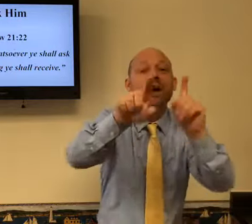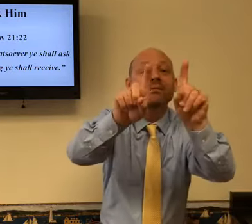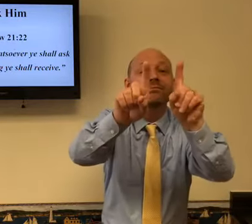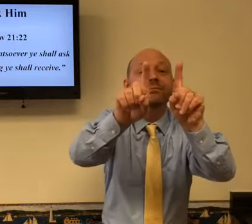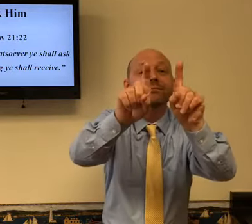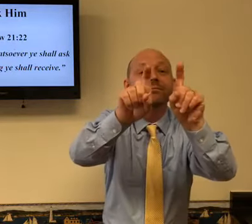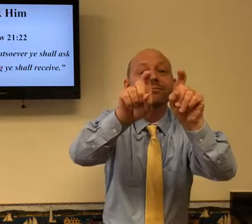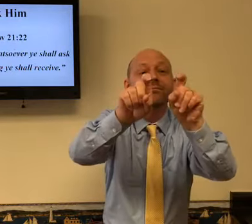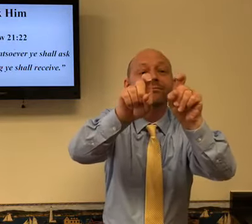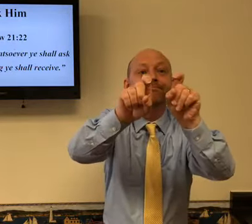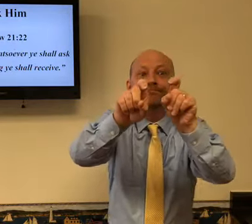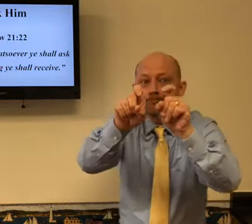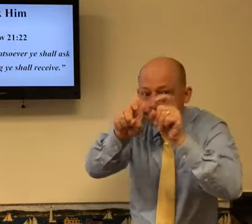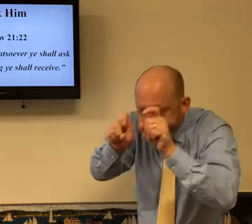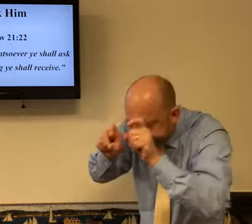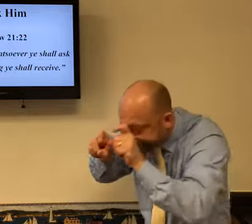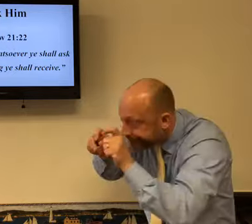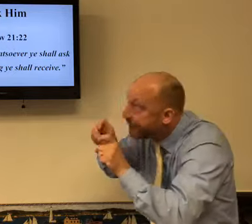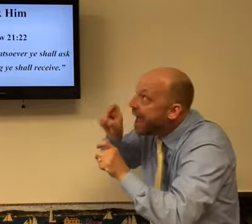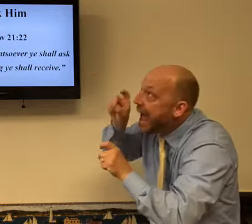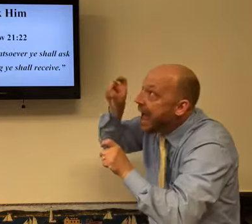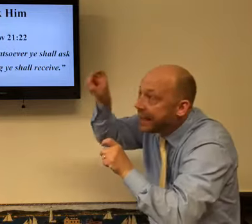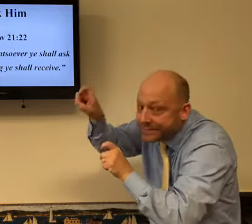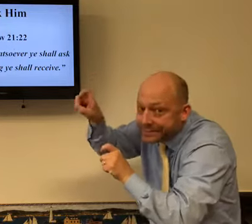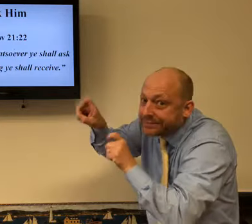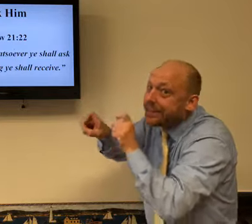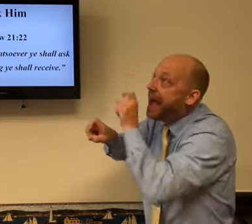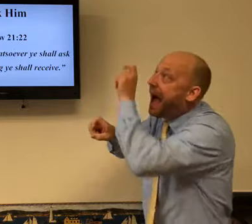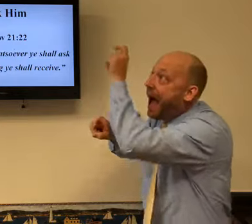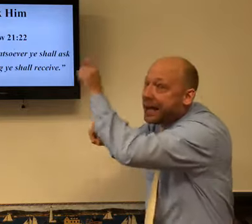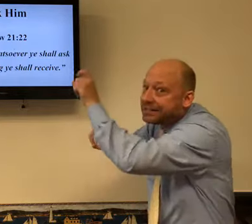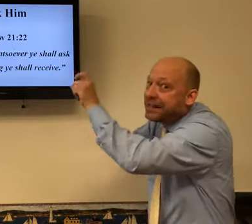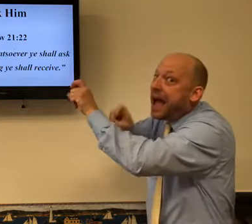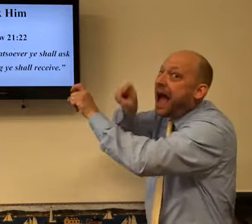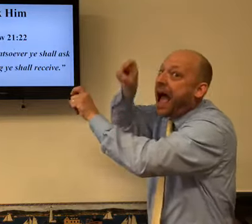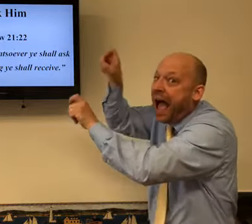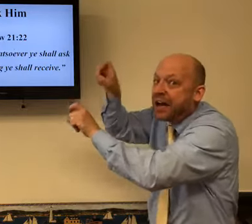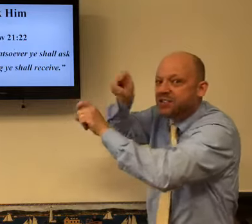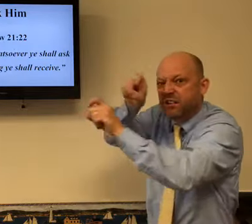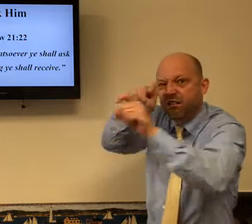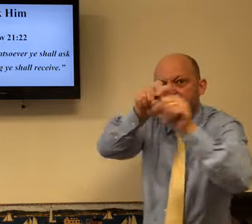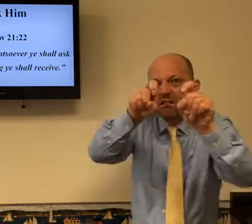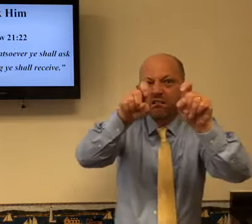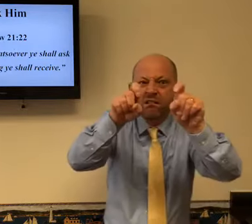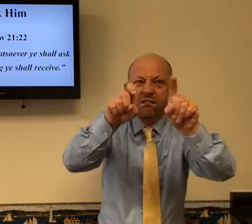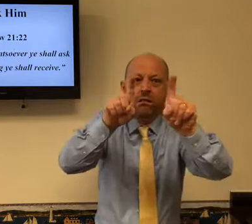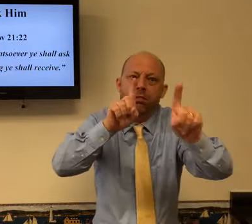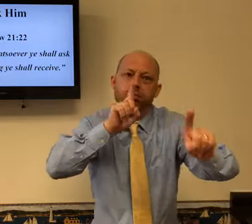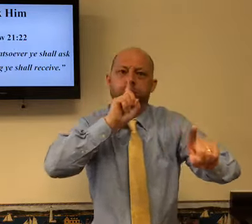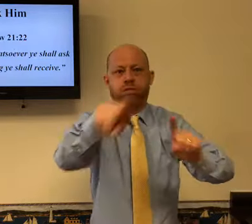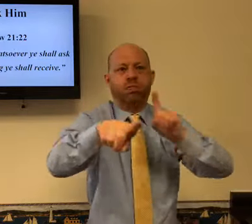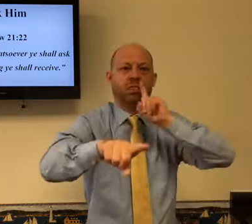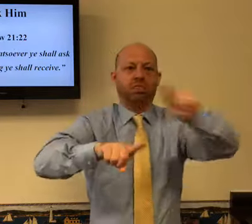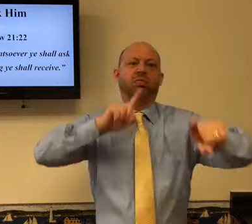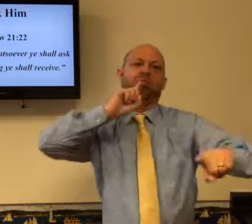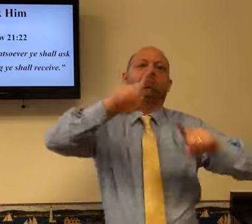Humble yourself and ask. Ask. Don't command.